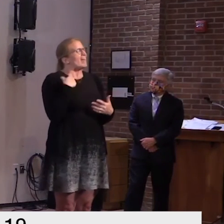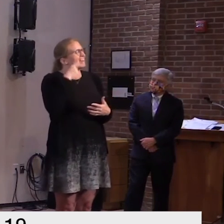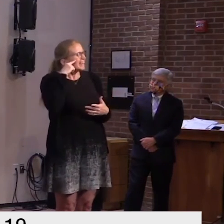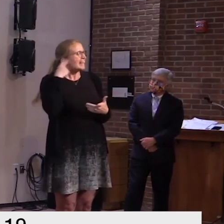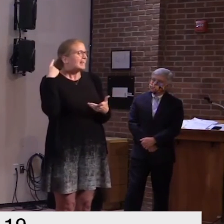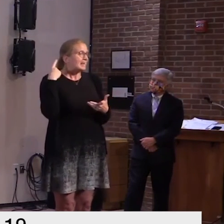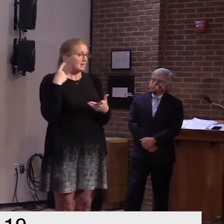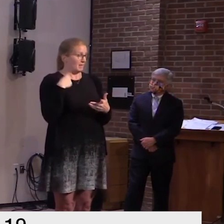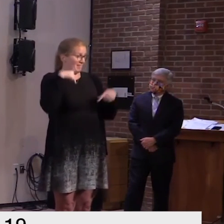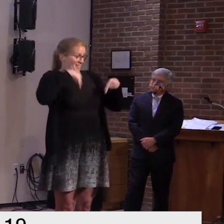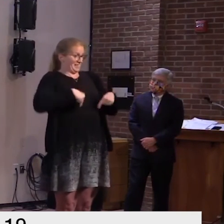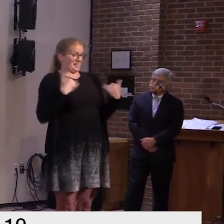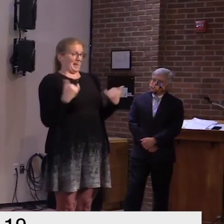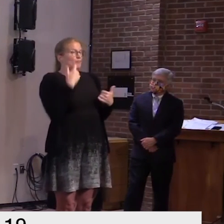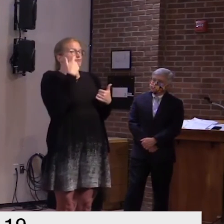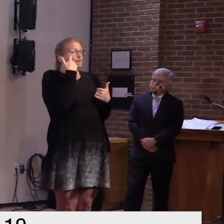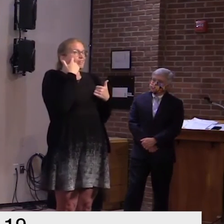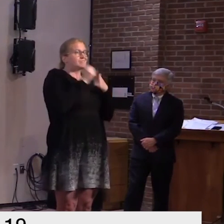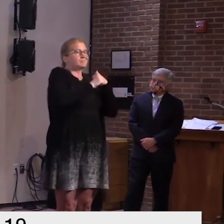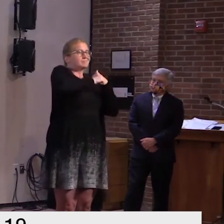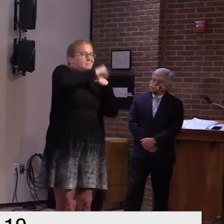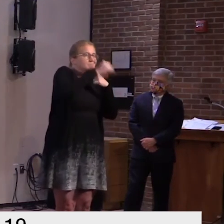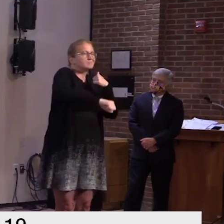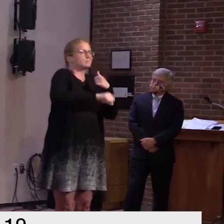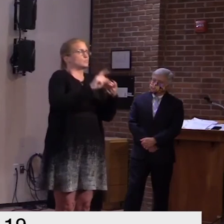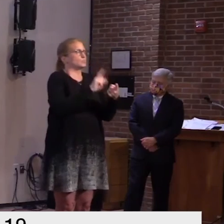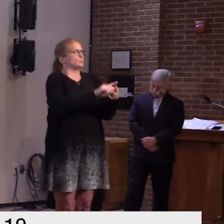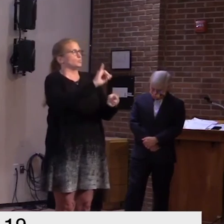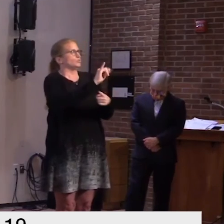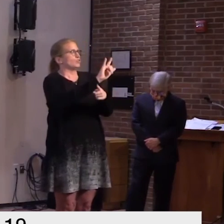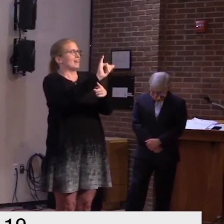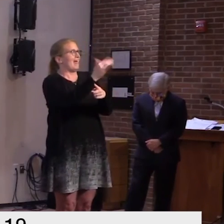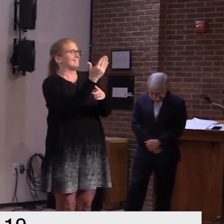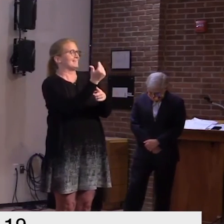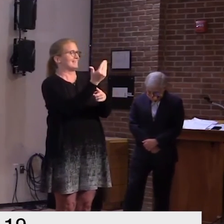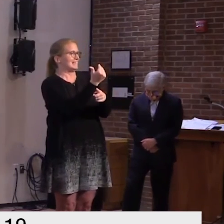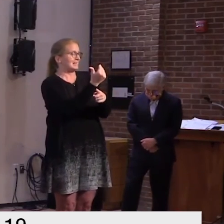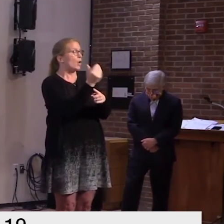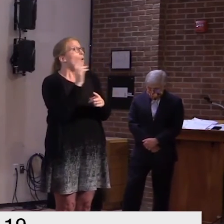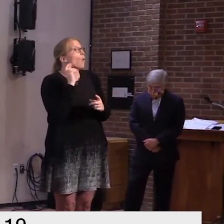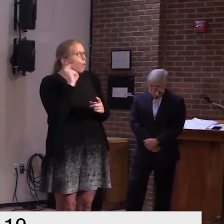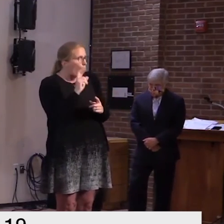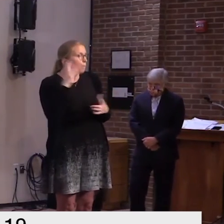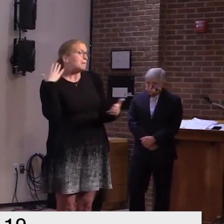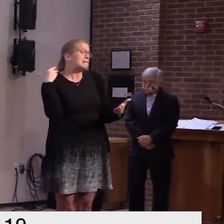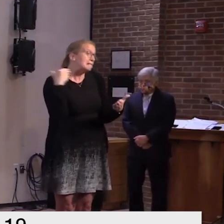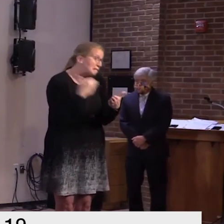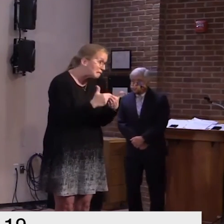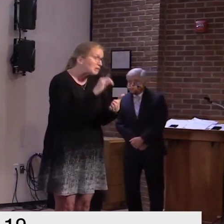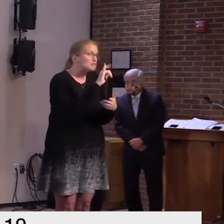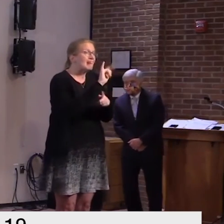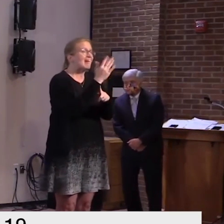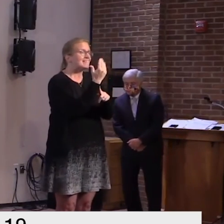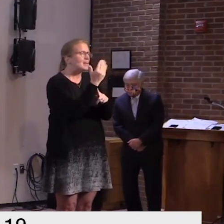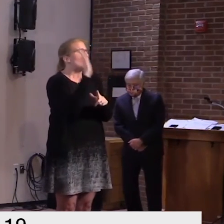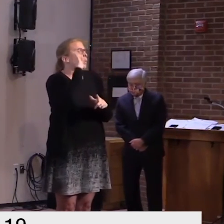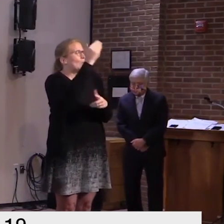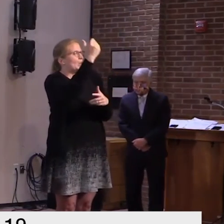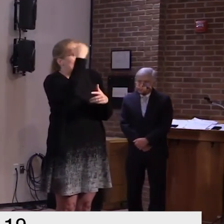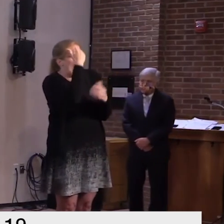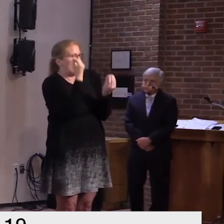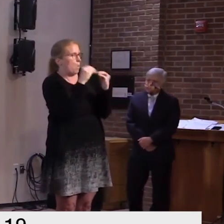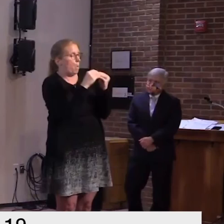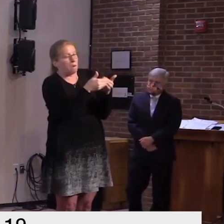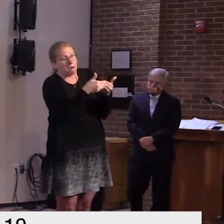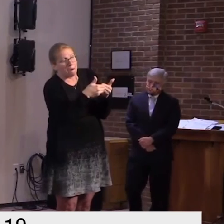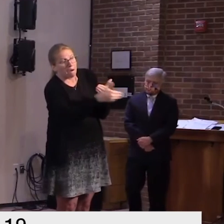-july at the end of this state of emergency in in regards to how long it's going to last uh from there but for right now it's